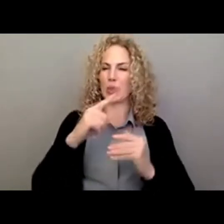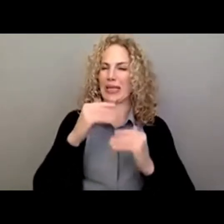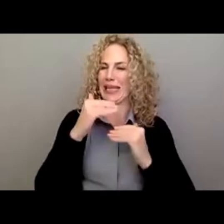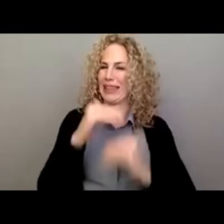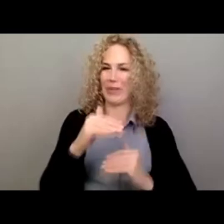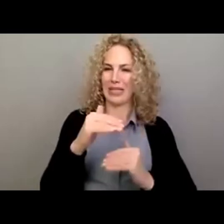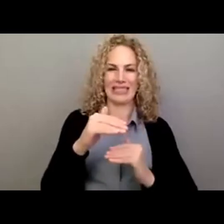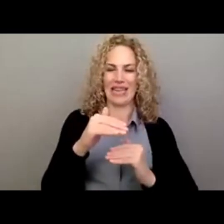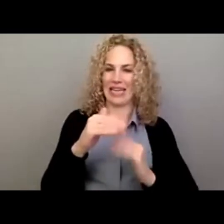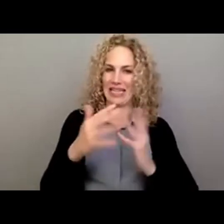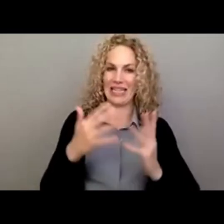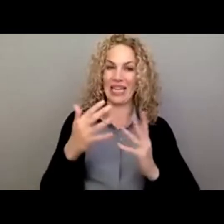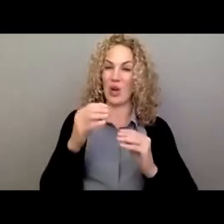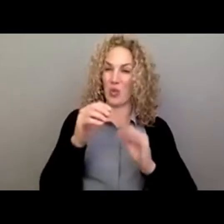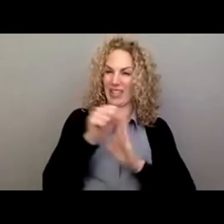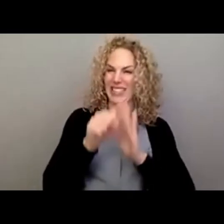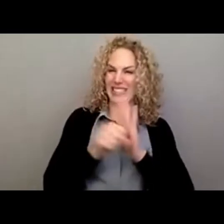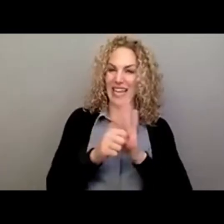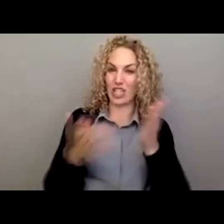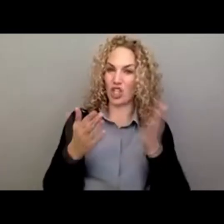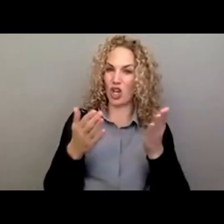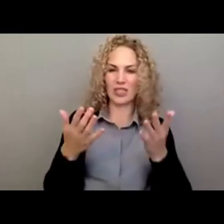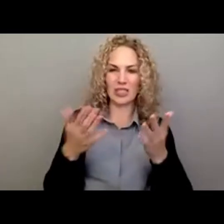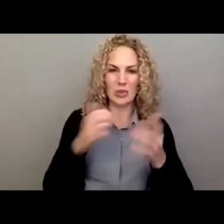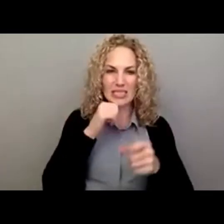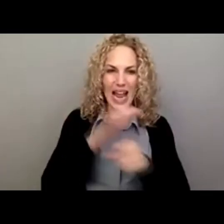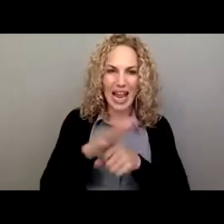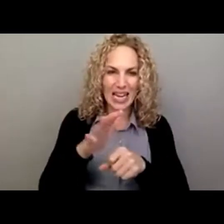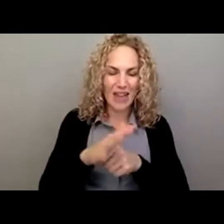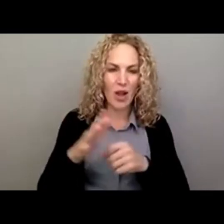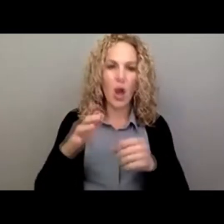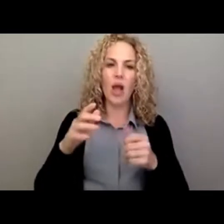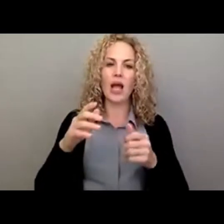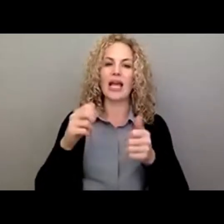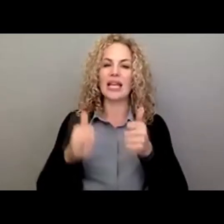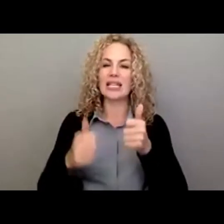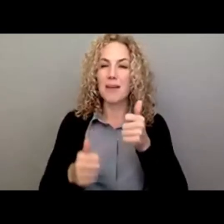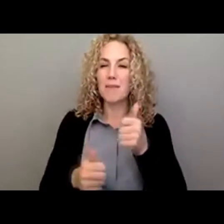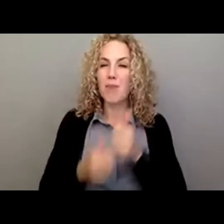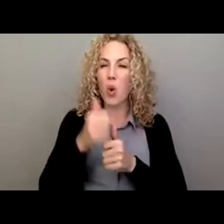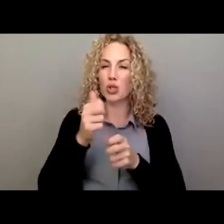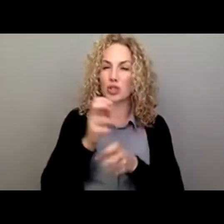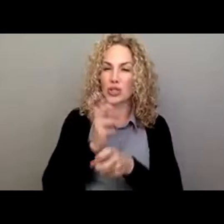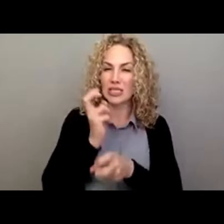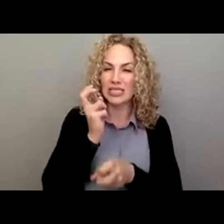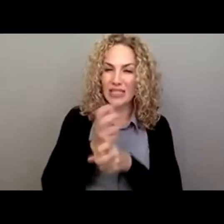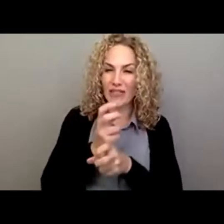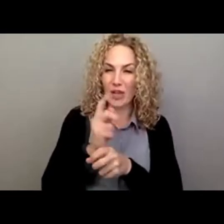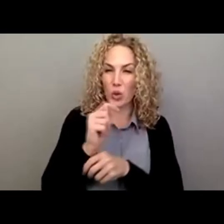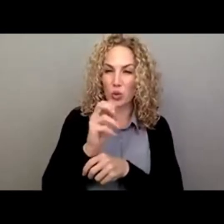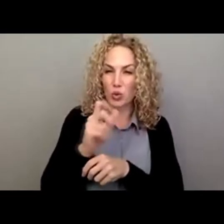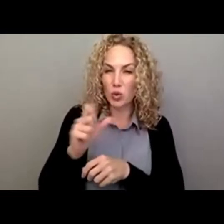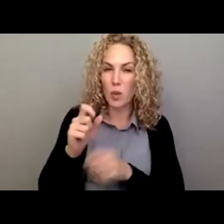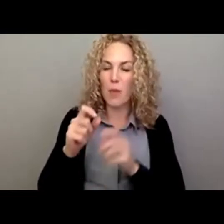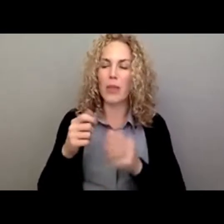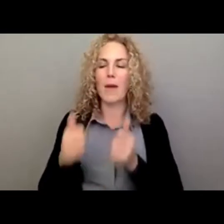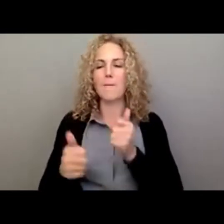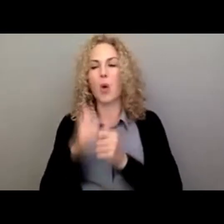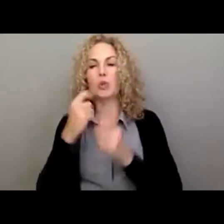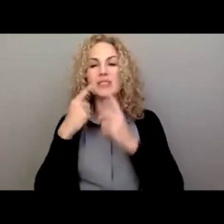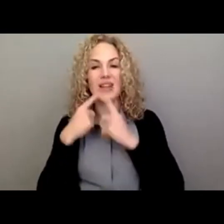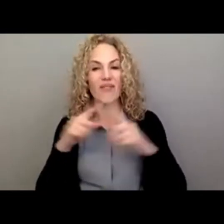you're left with in state service is really the most difficult tools, but the most effective